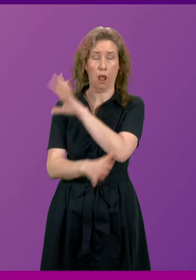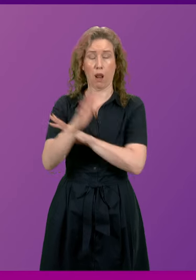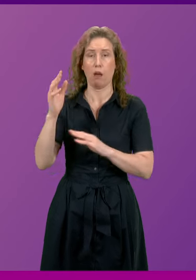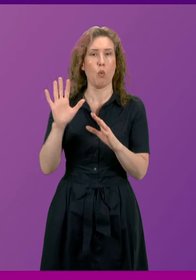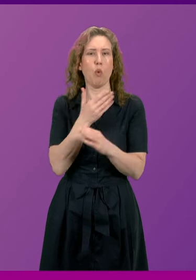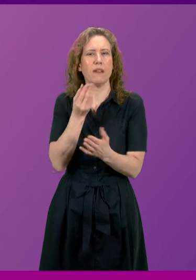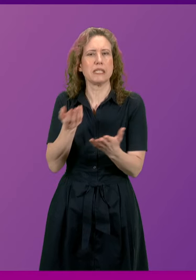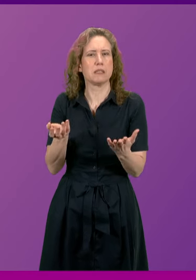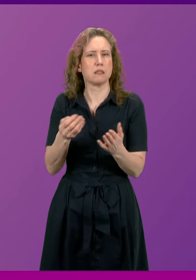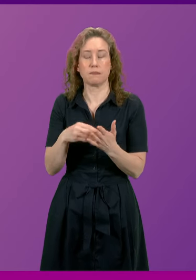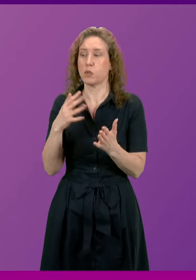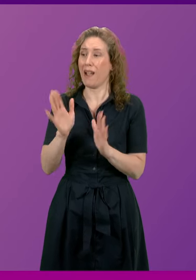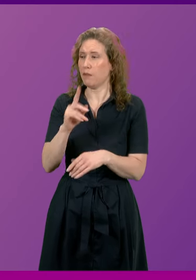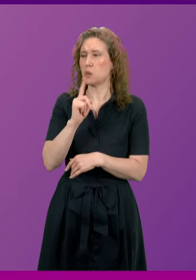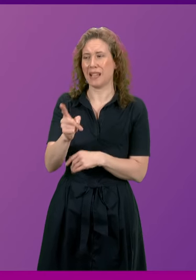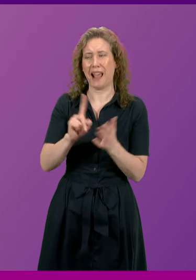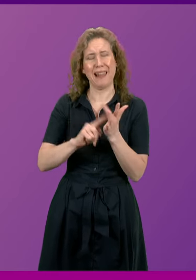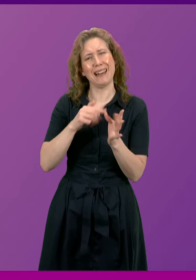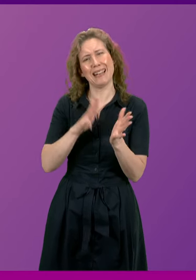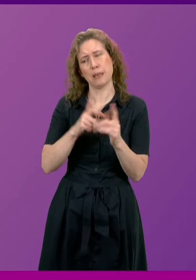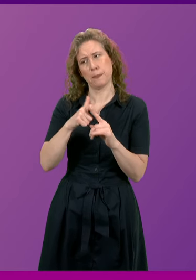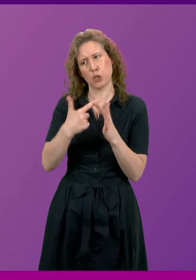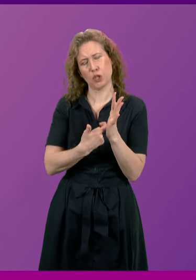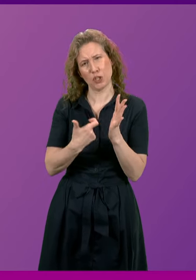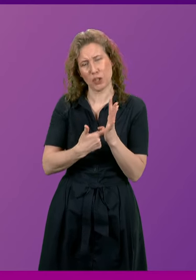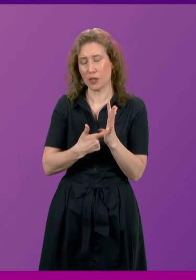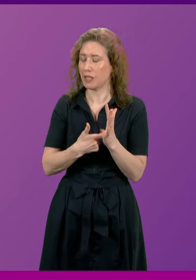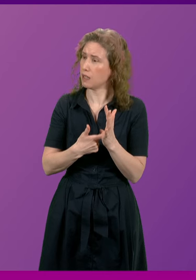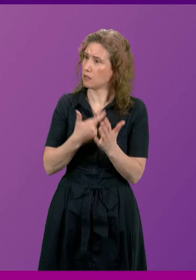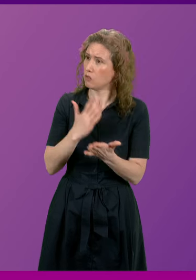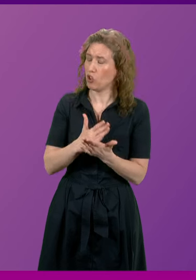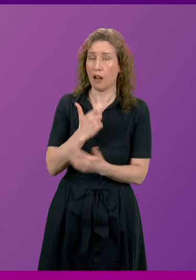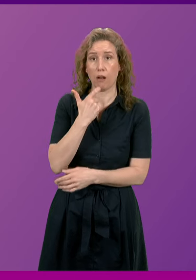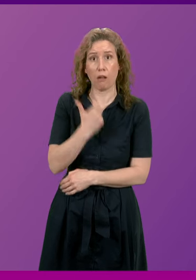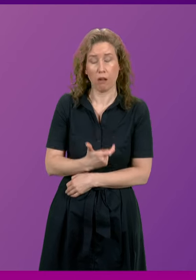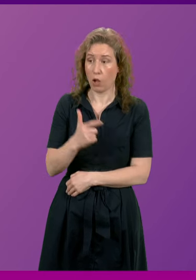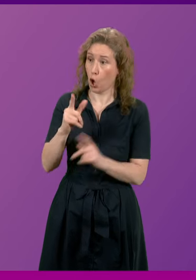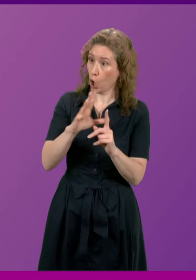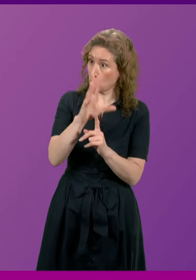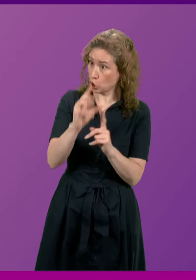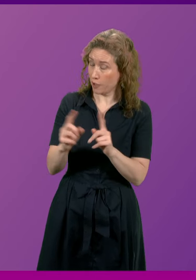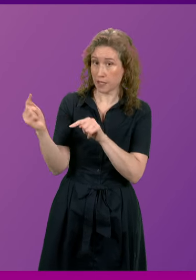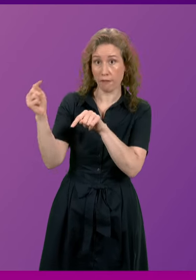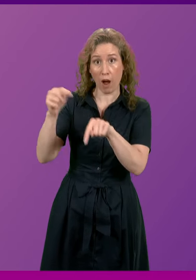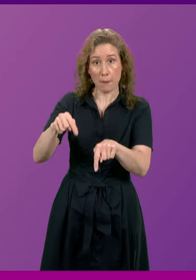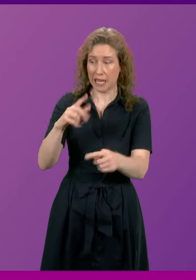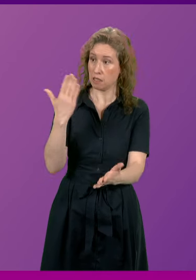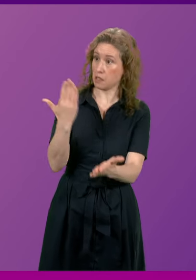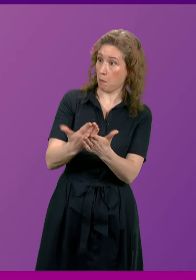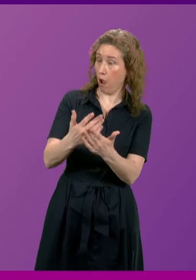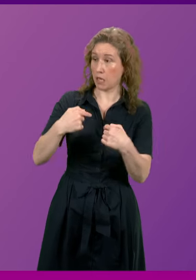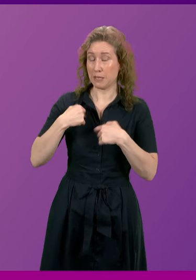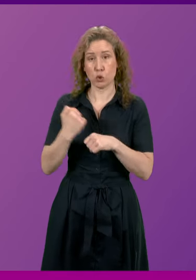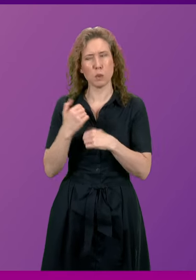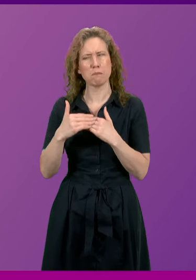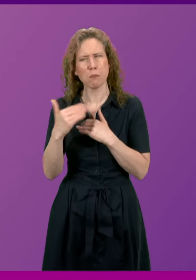I have to say to Liam Kerr that it is just preposterous for the Conservatives to come here and demand me to